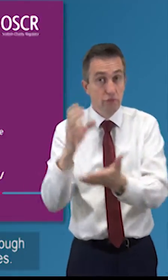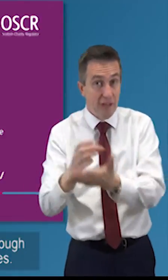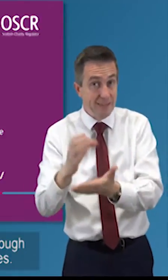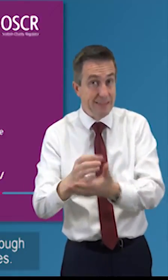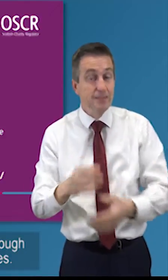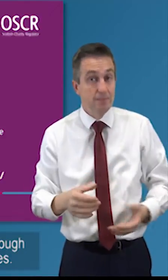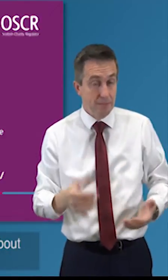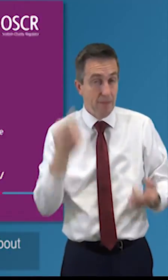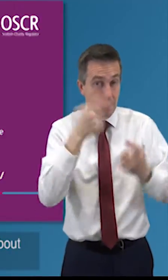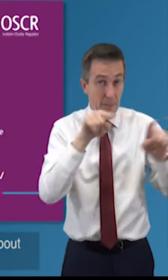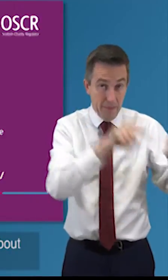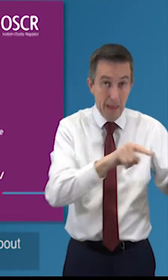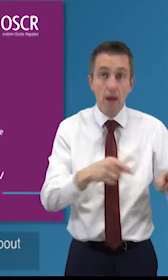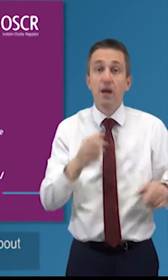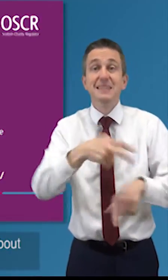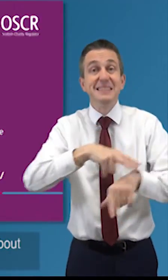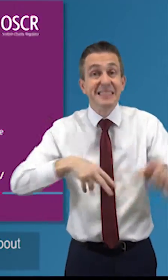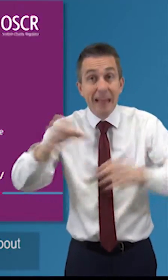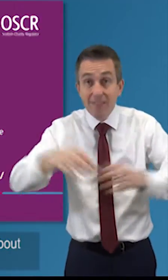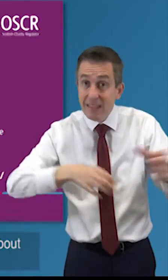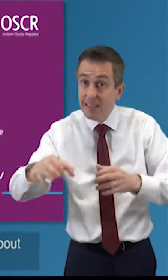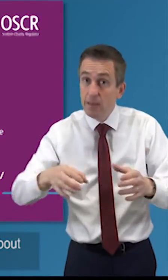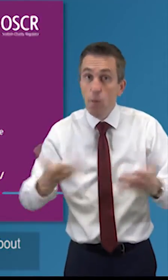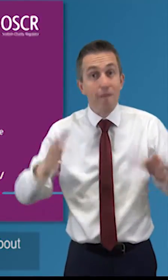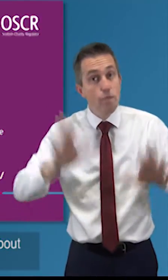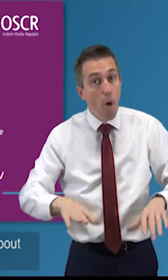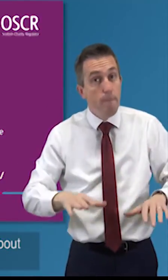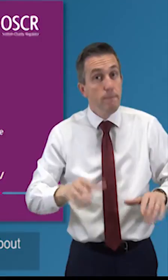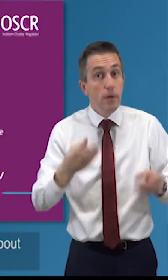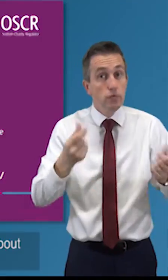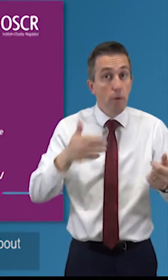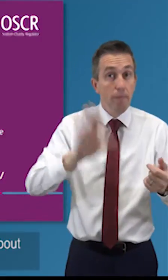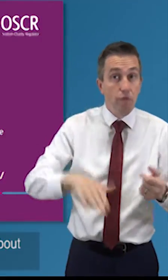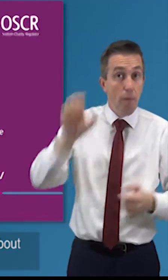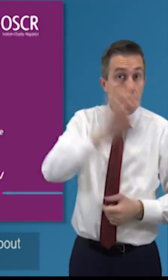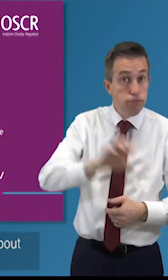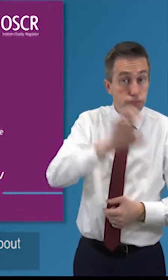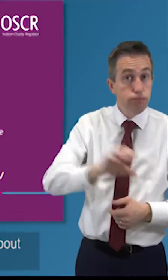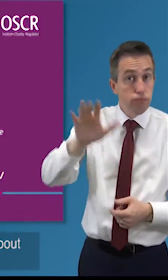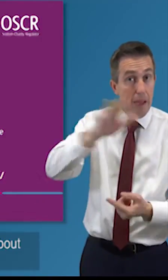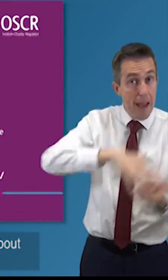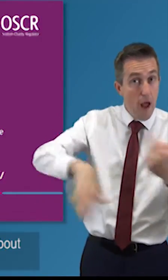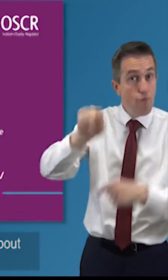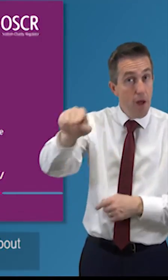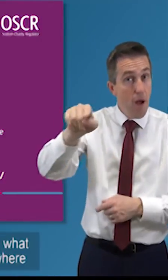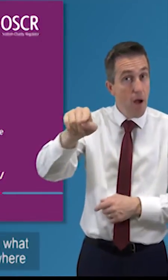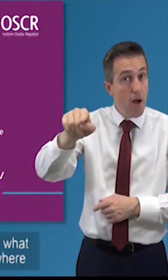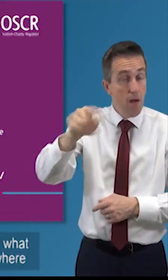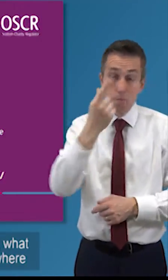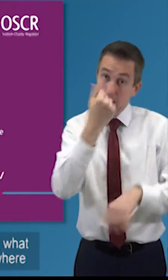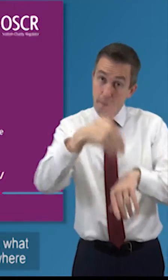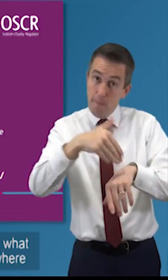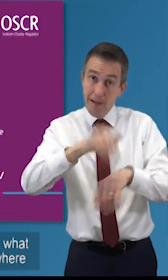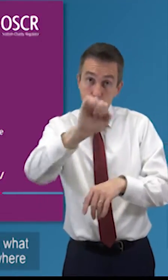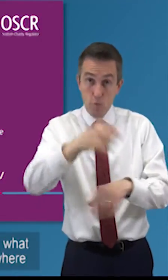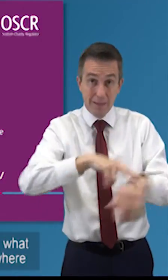what does it mean for the labor market think about your employees uh do you have employees who are